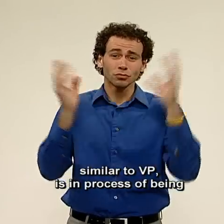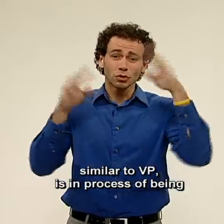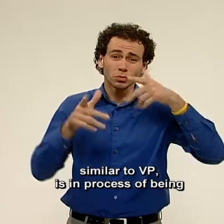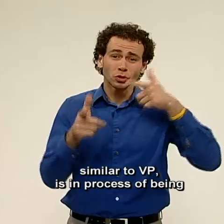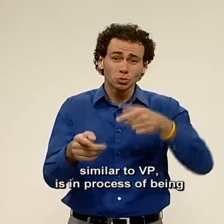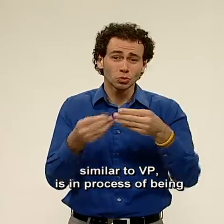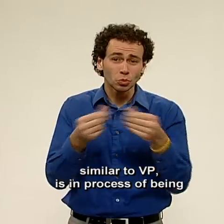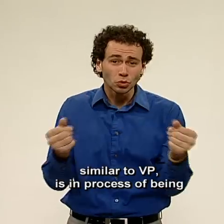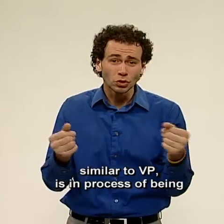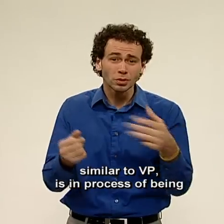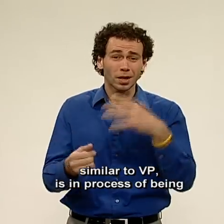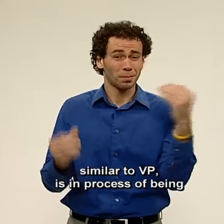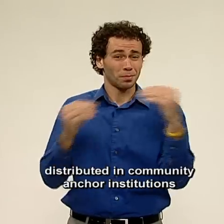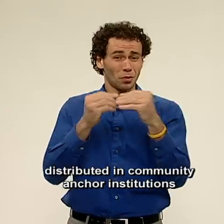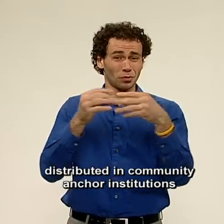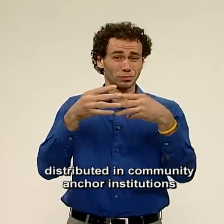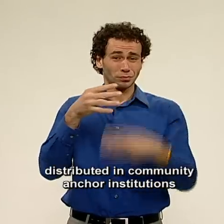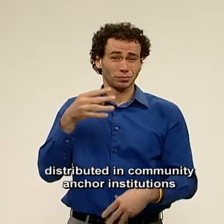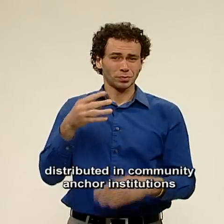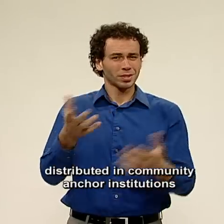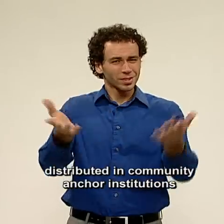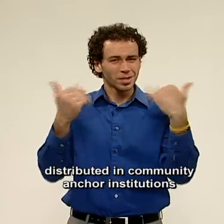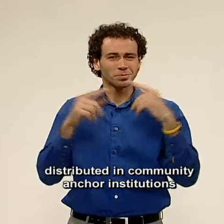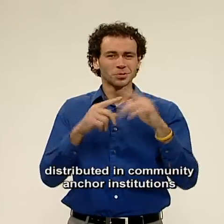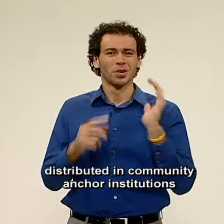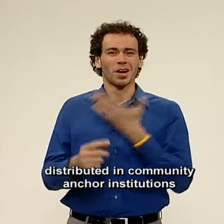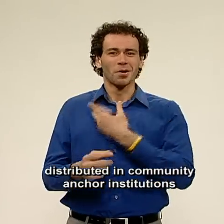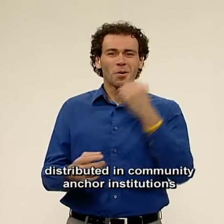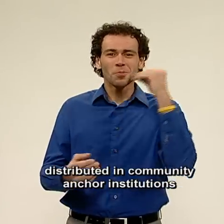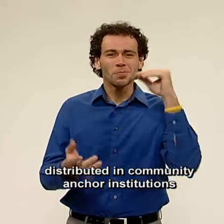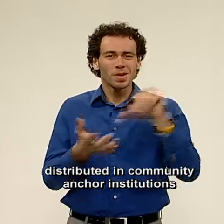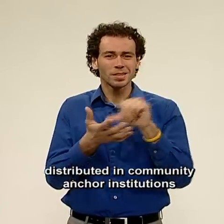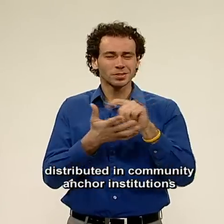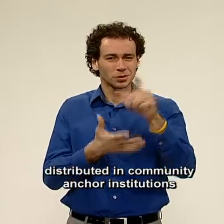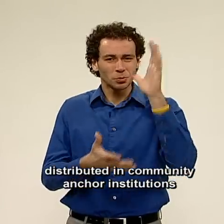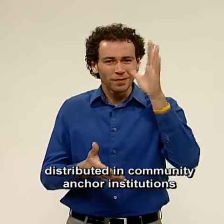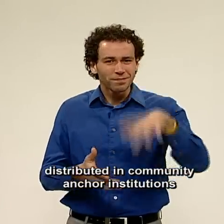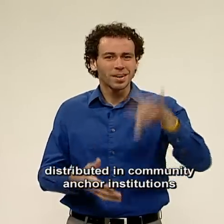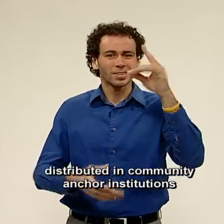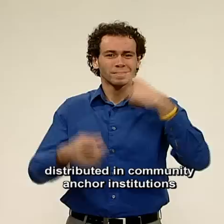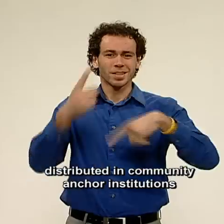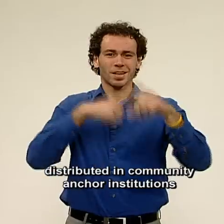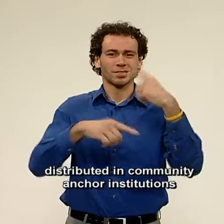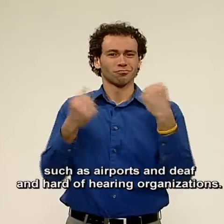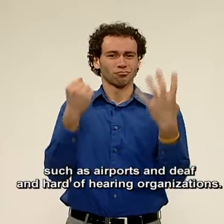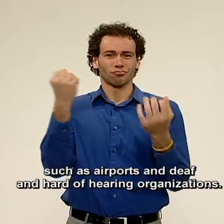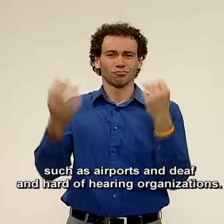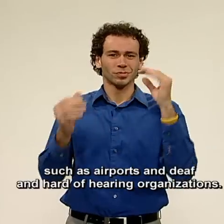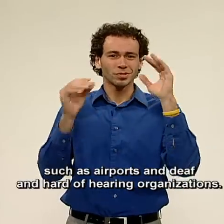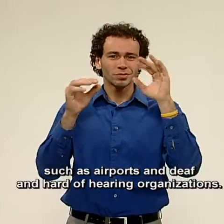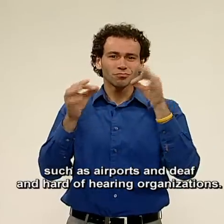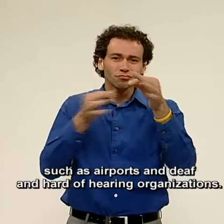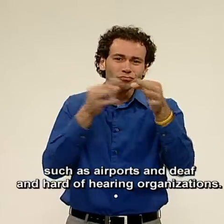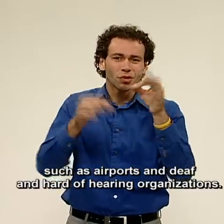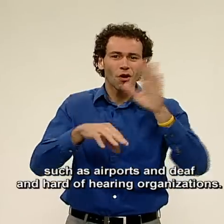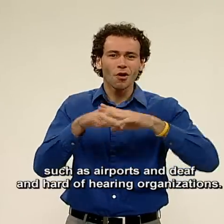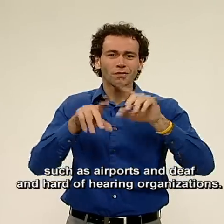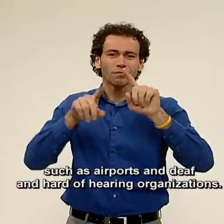of being distributed in community anchor institutions, such as airports and deaf and hard of hearing